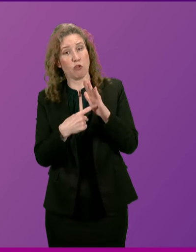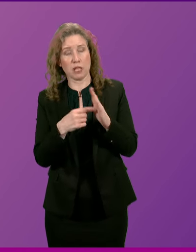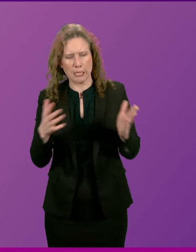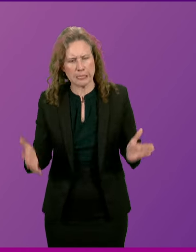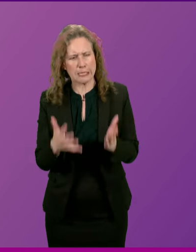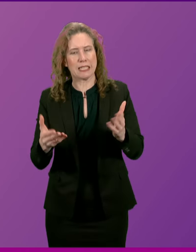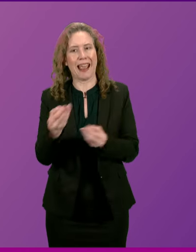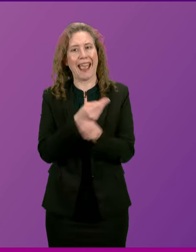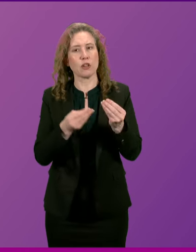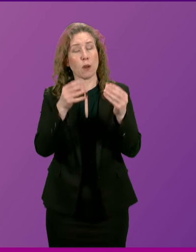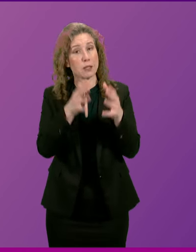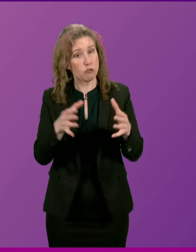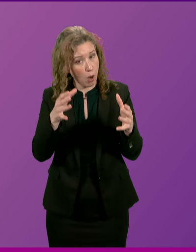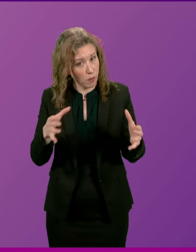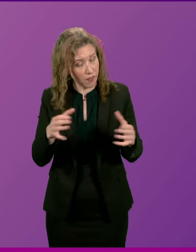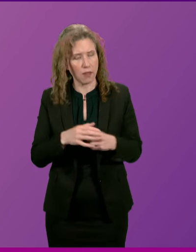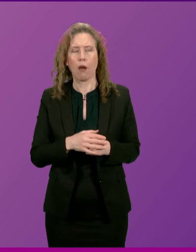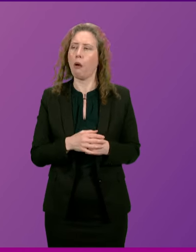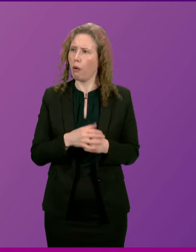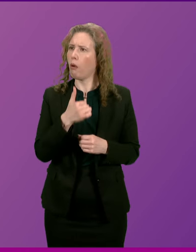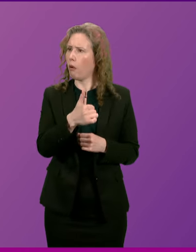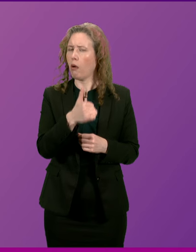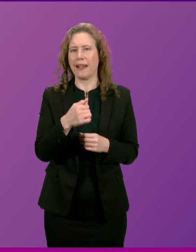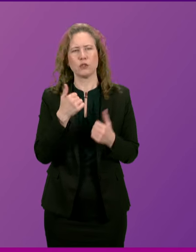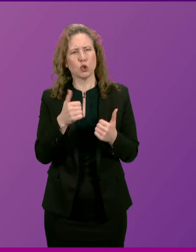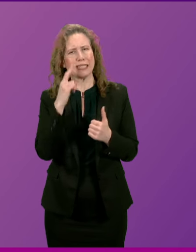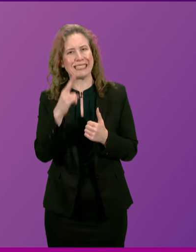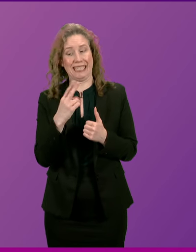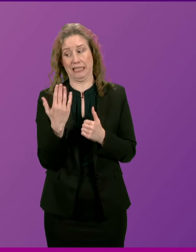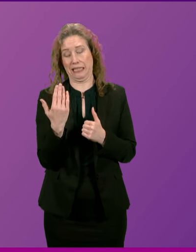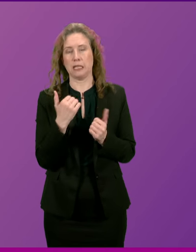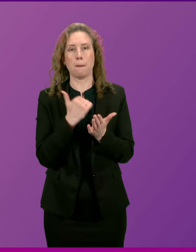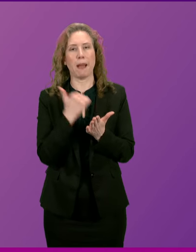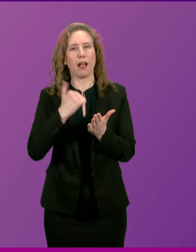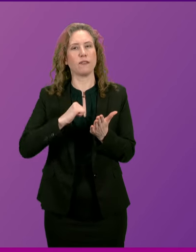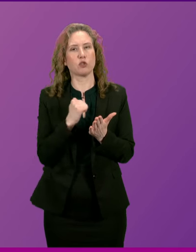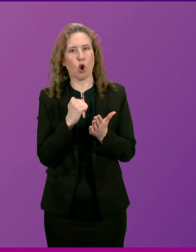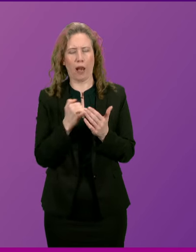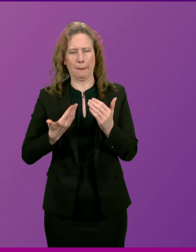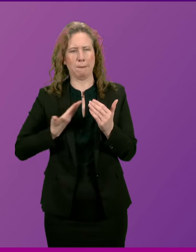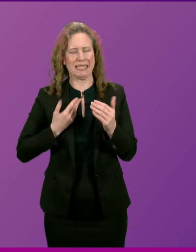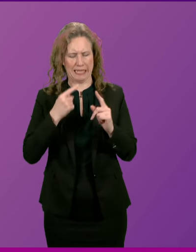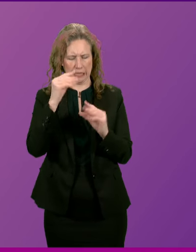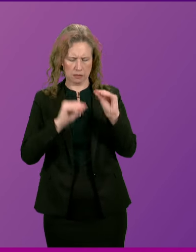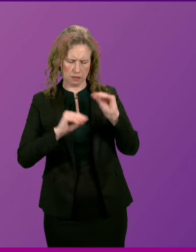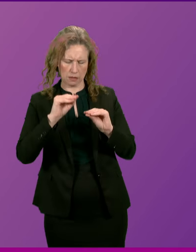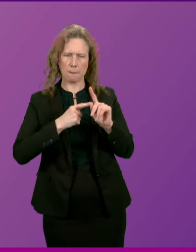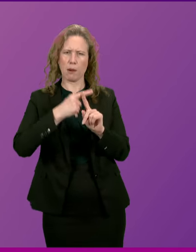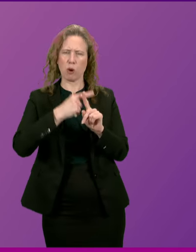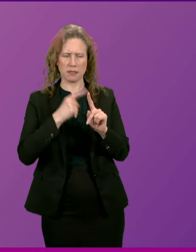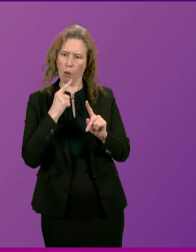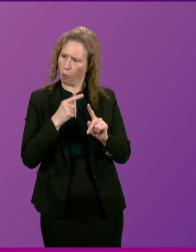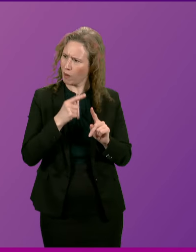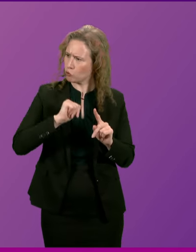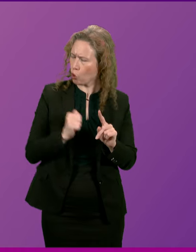economic growth. It's welcome to see that the latest Bank of Scotland Business Barometer is showing business optimism in